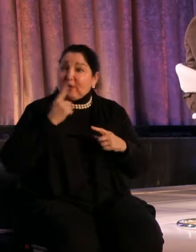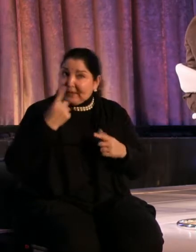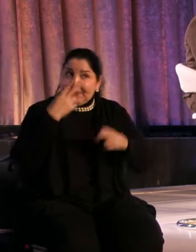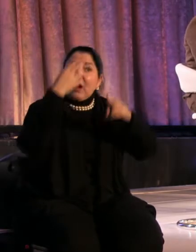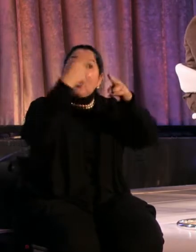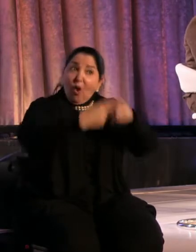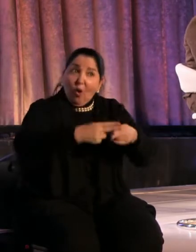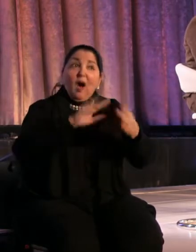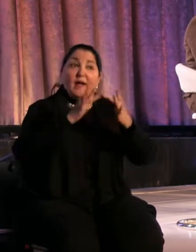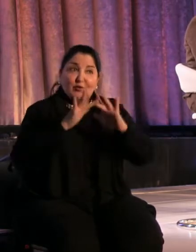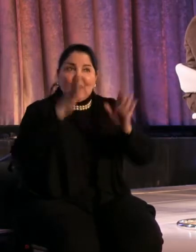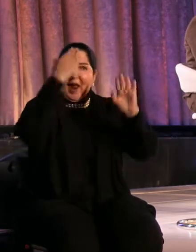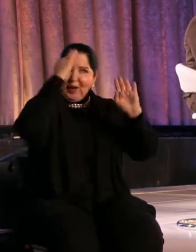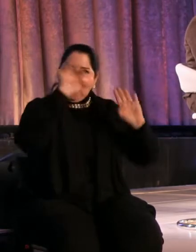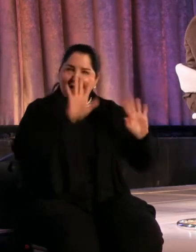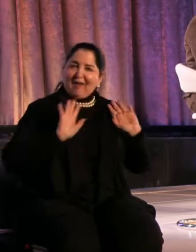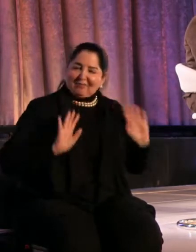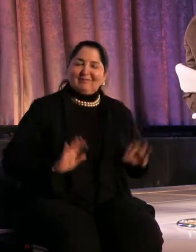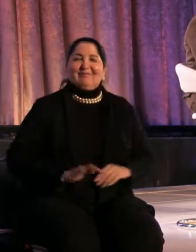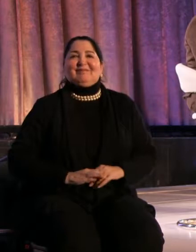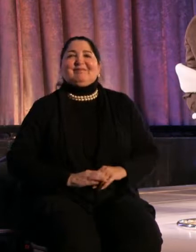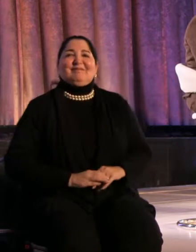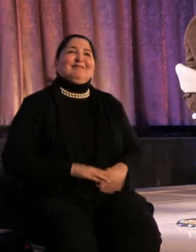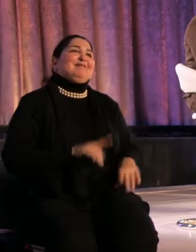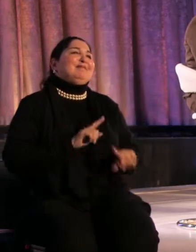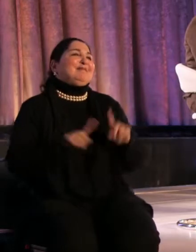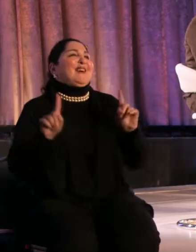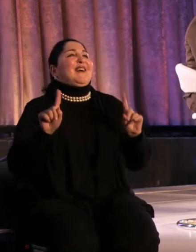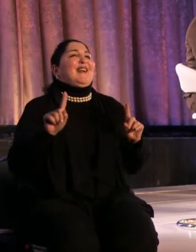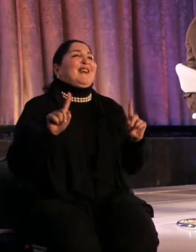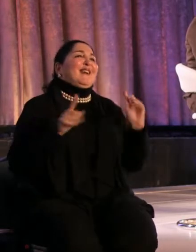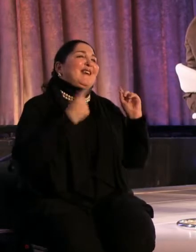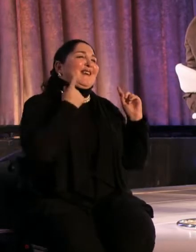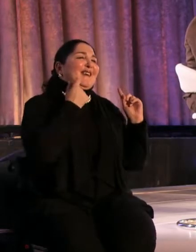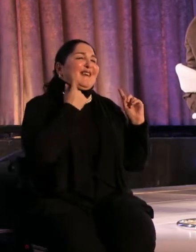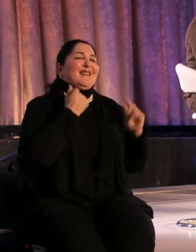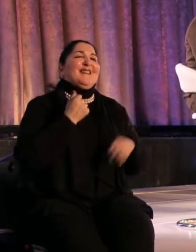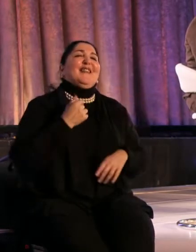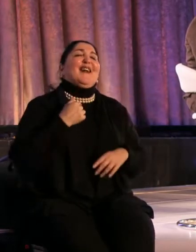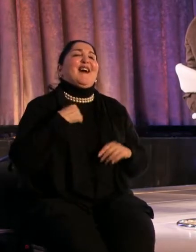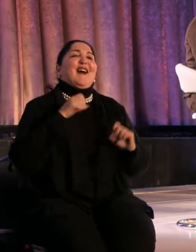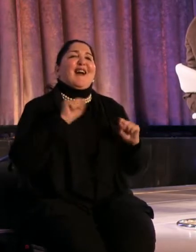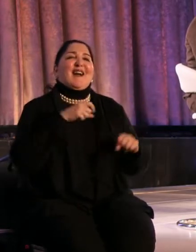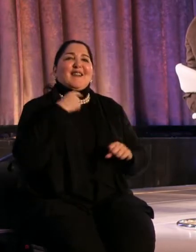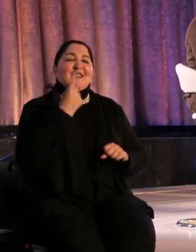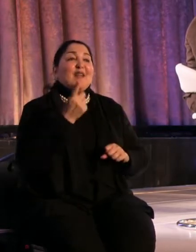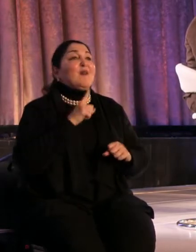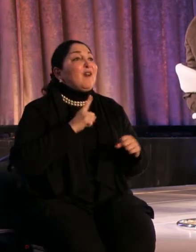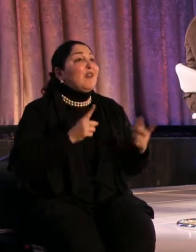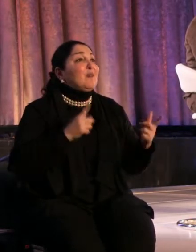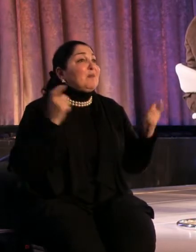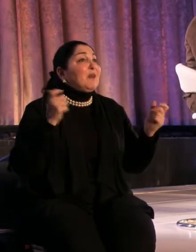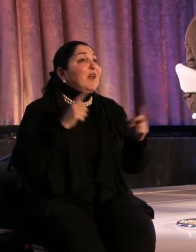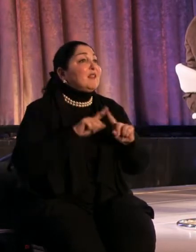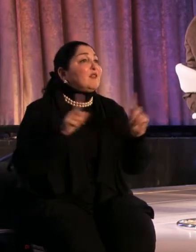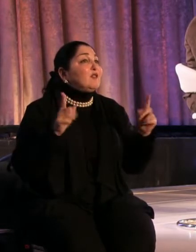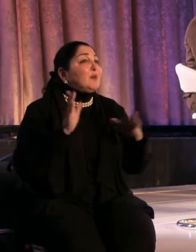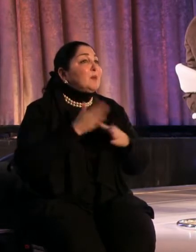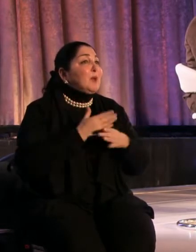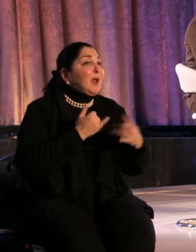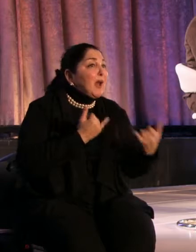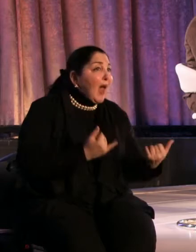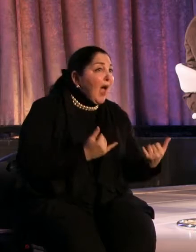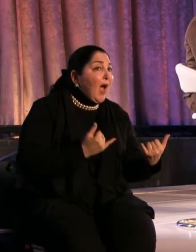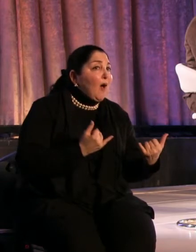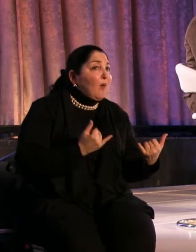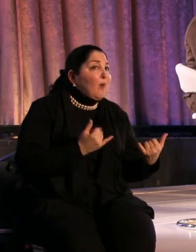And I can tell you that one of the main differences between now and